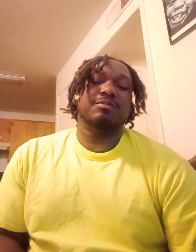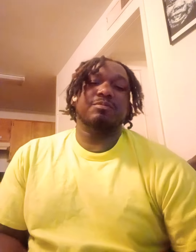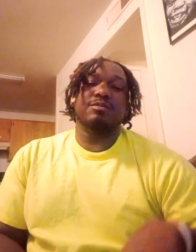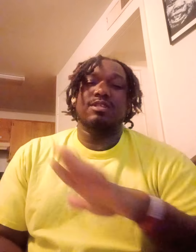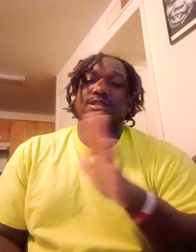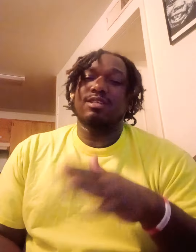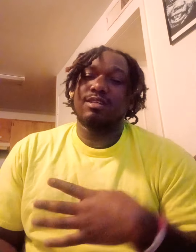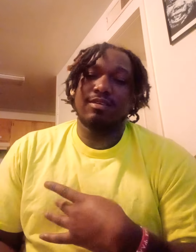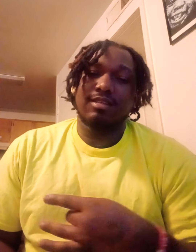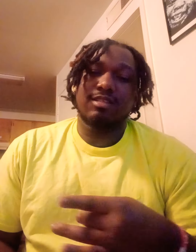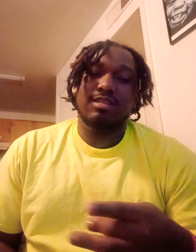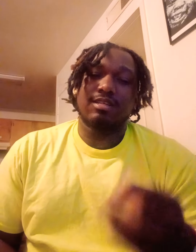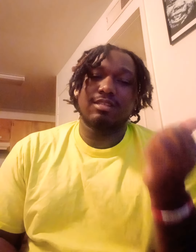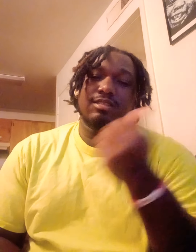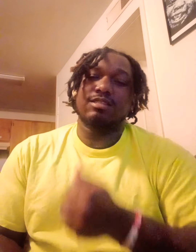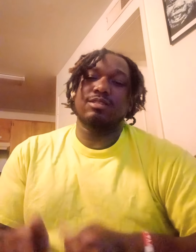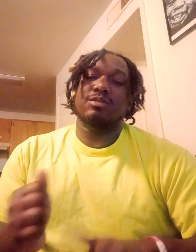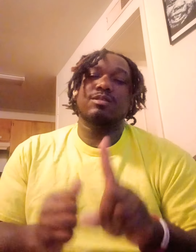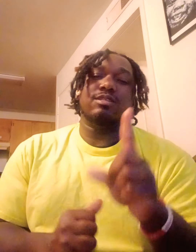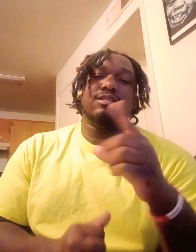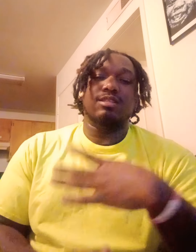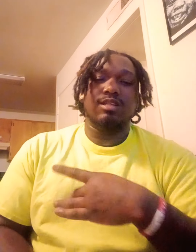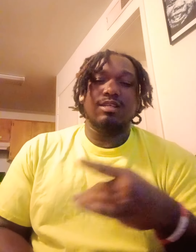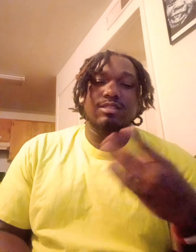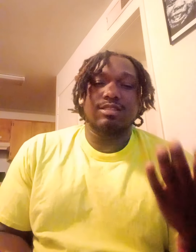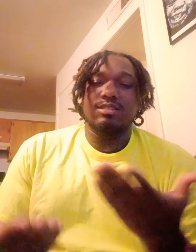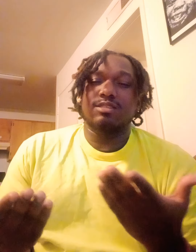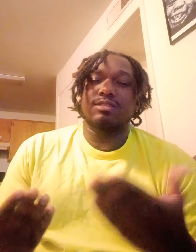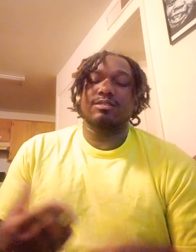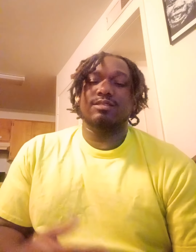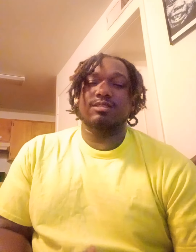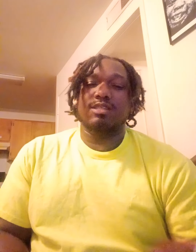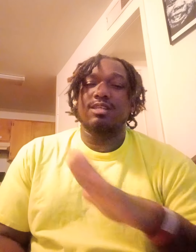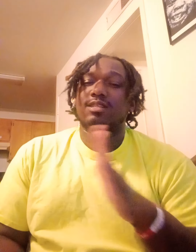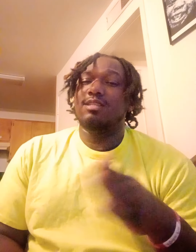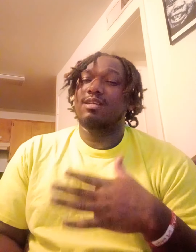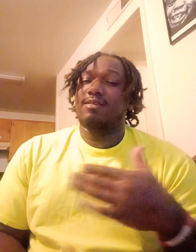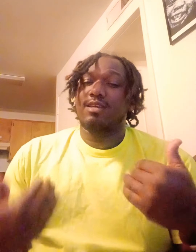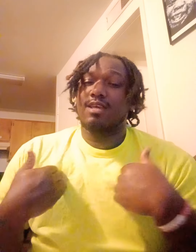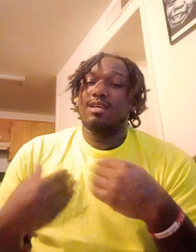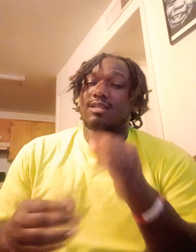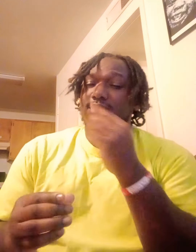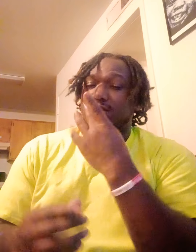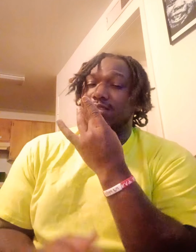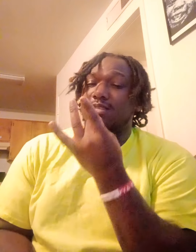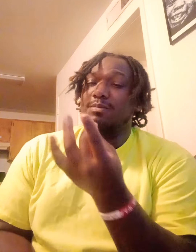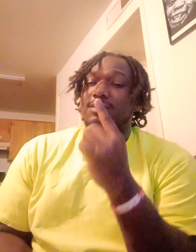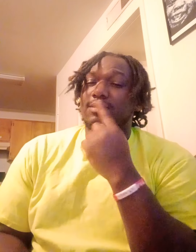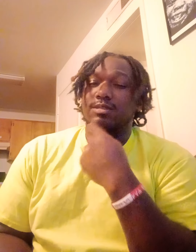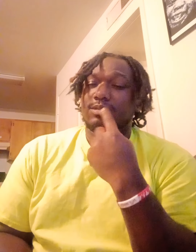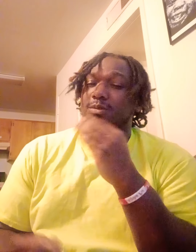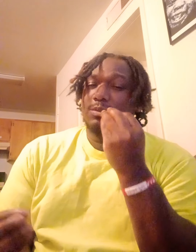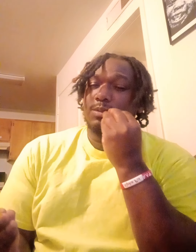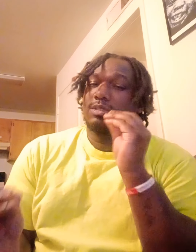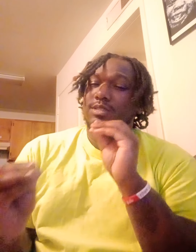Never thug anyone like this Never had taste in their few kids